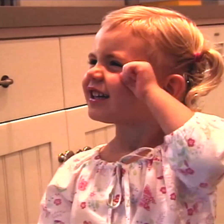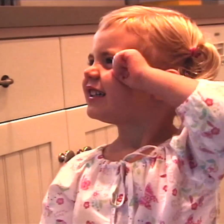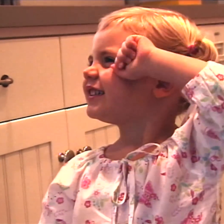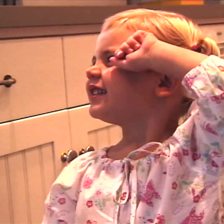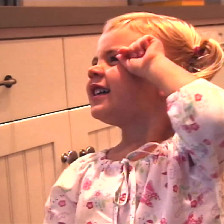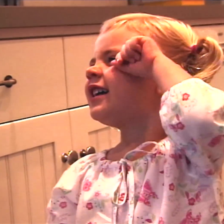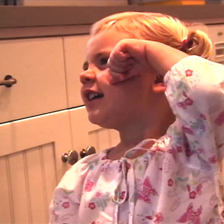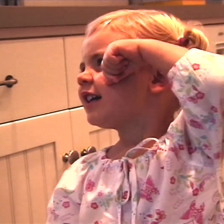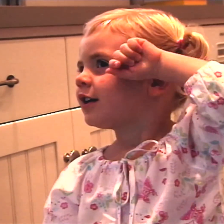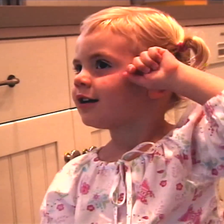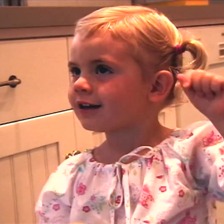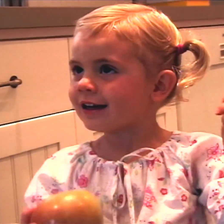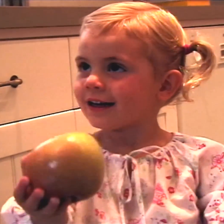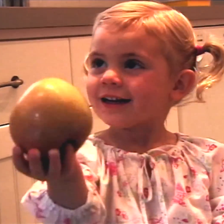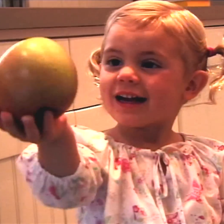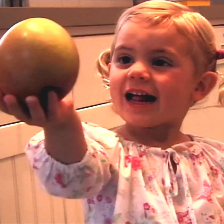I like apples. Yeah,